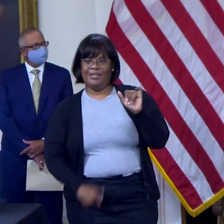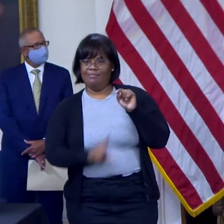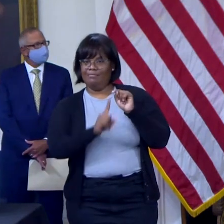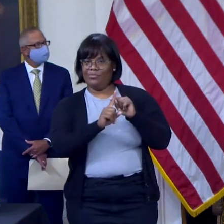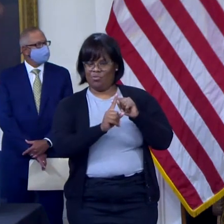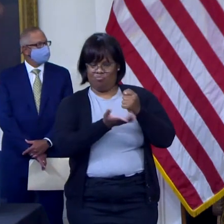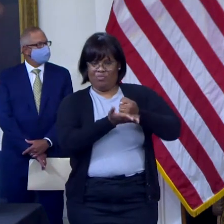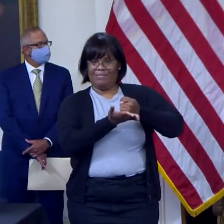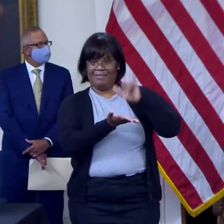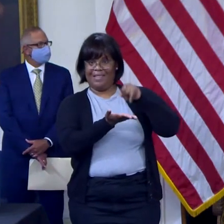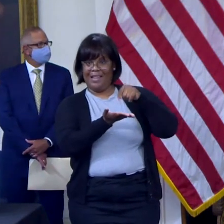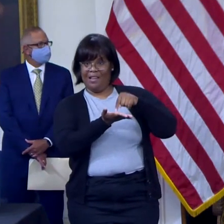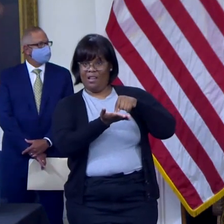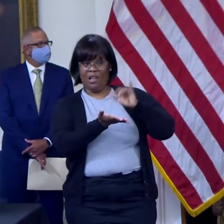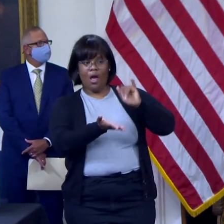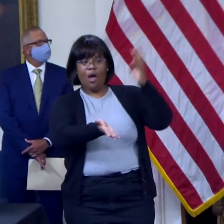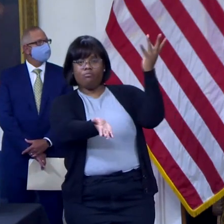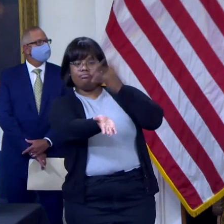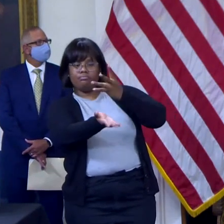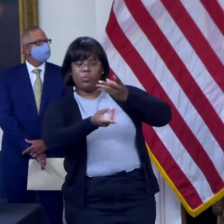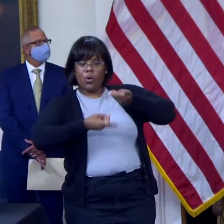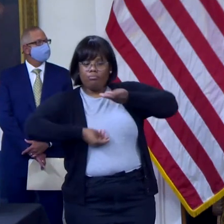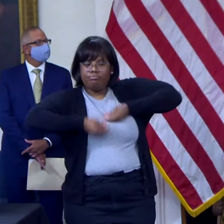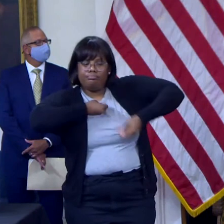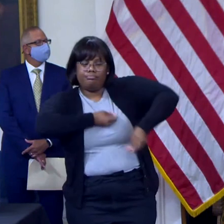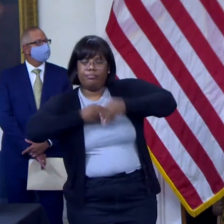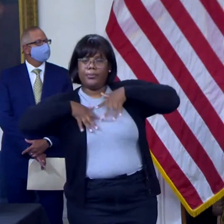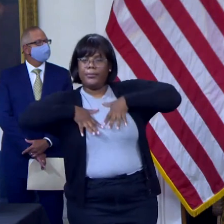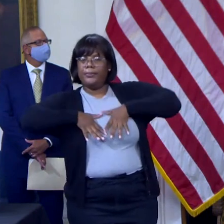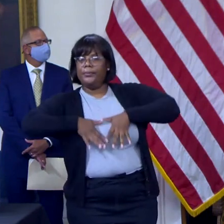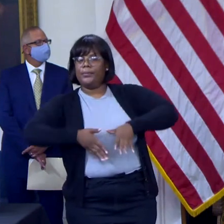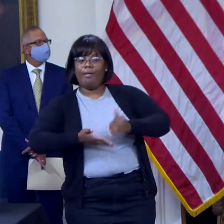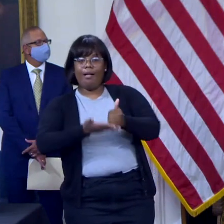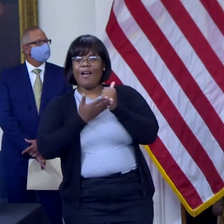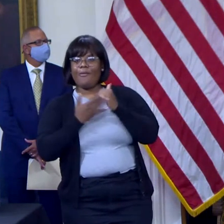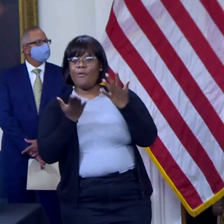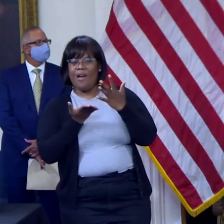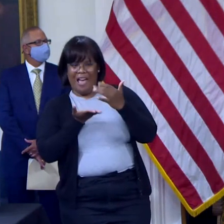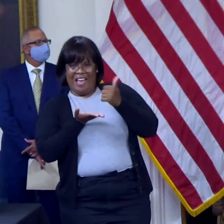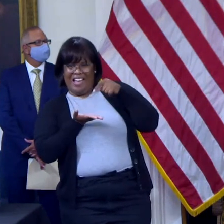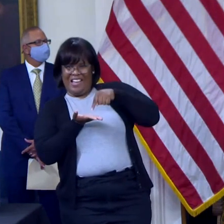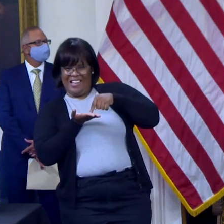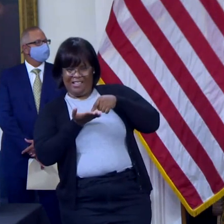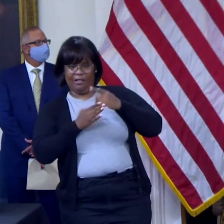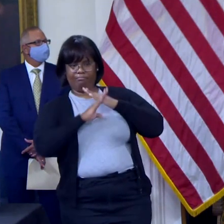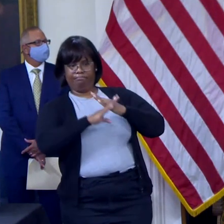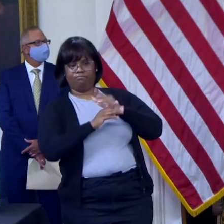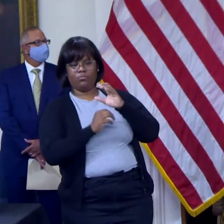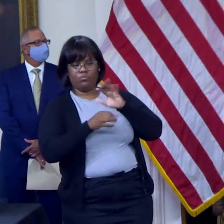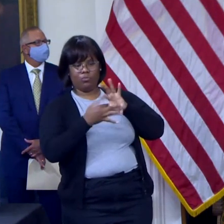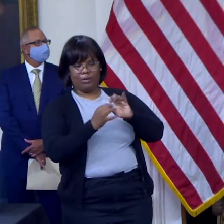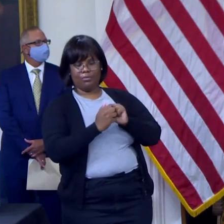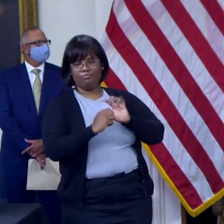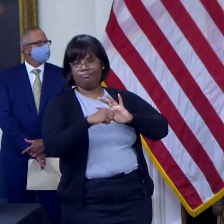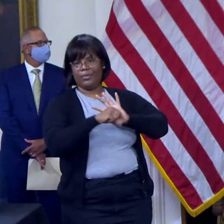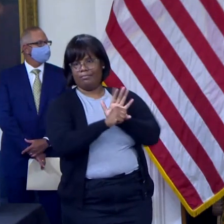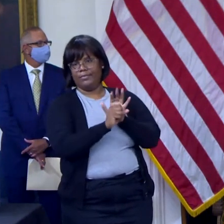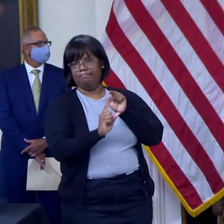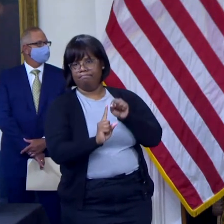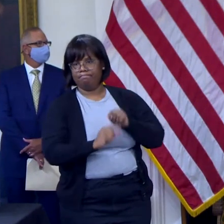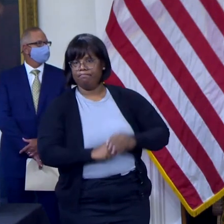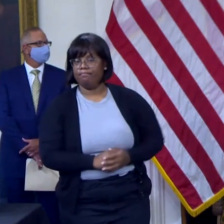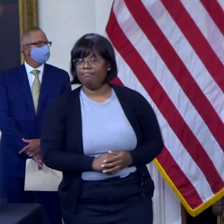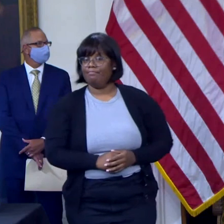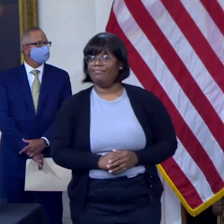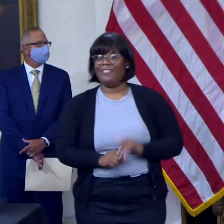prevent severe illness, hospitalizations, and deaths. This is the only approved and effective treatment for positive COVID